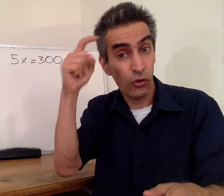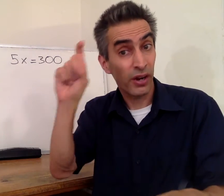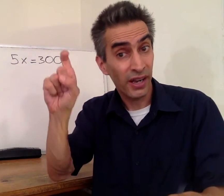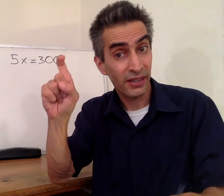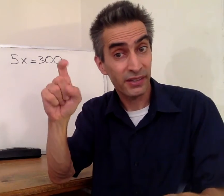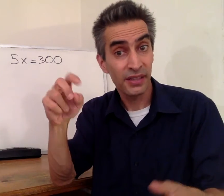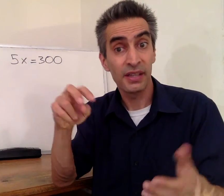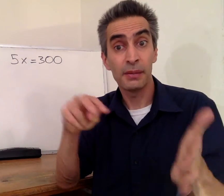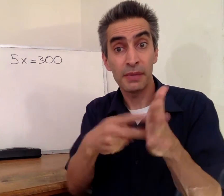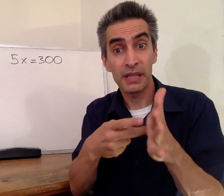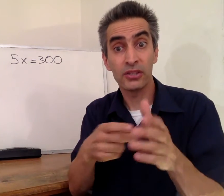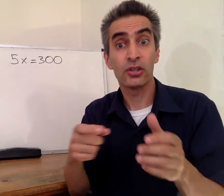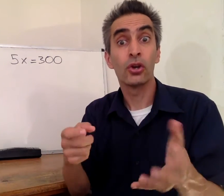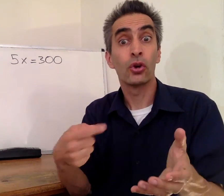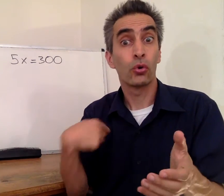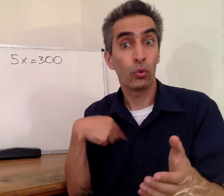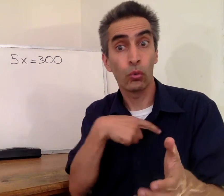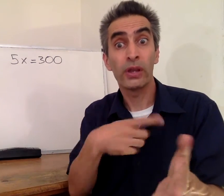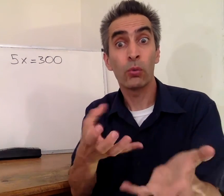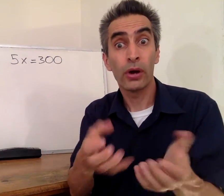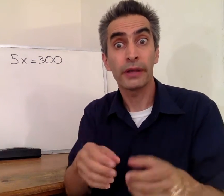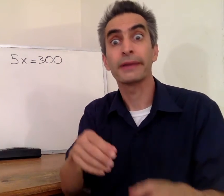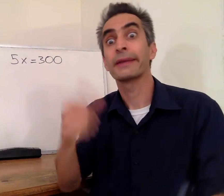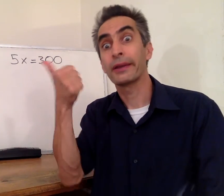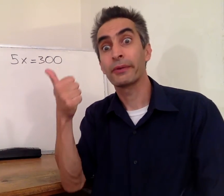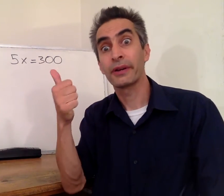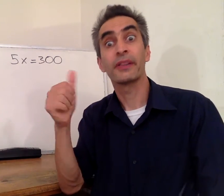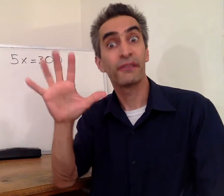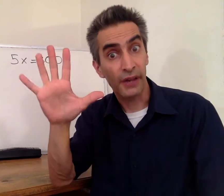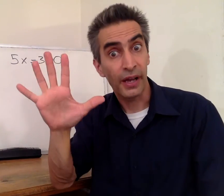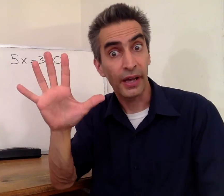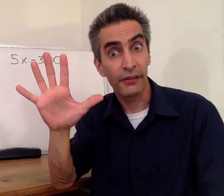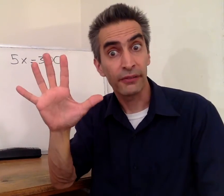Remember we want to solve for x, which means we want to get rid of the 5.